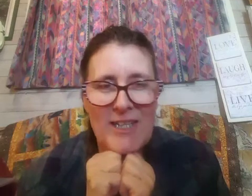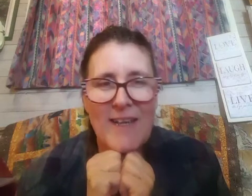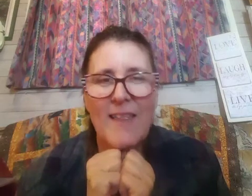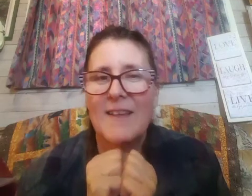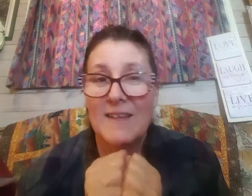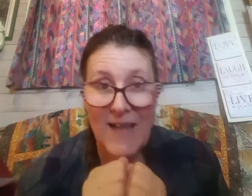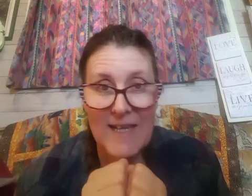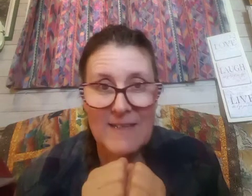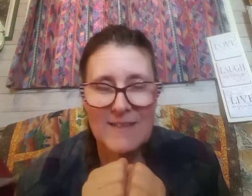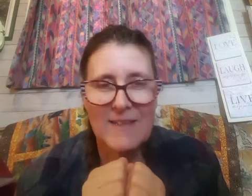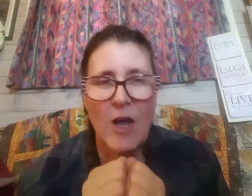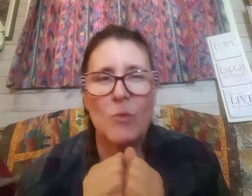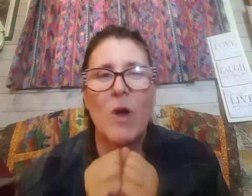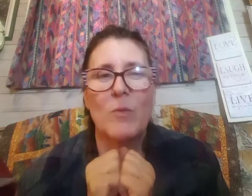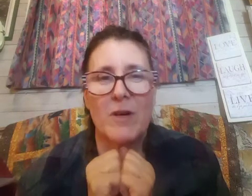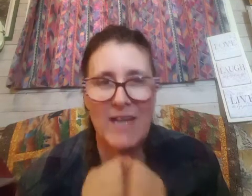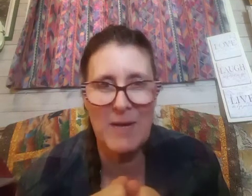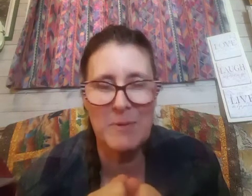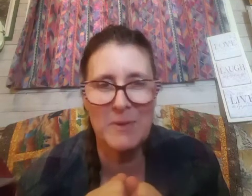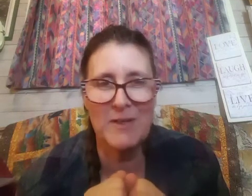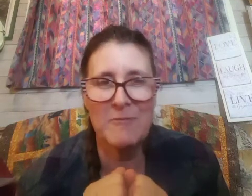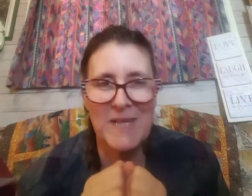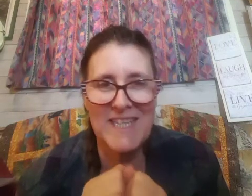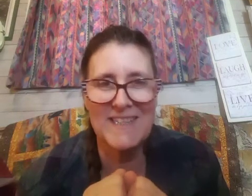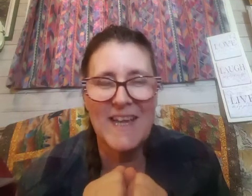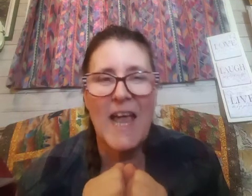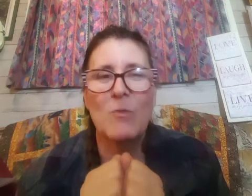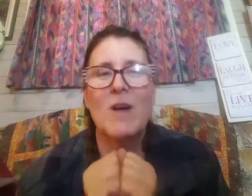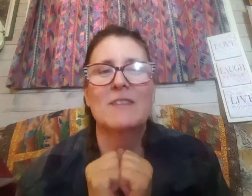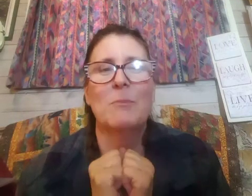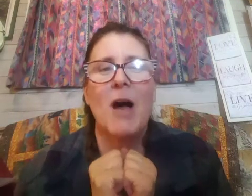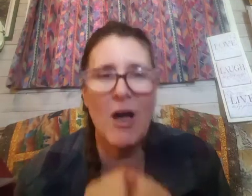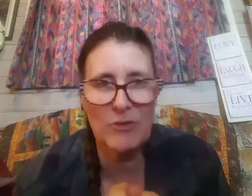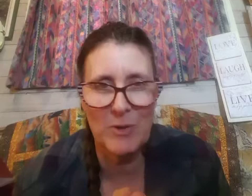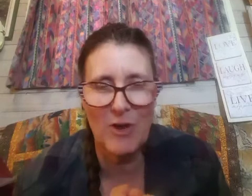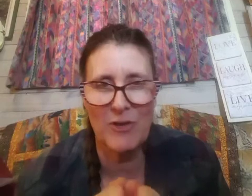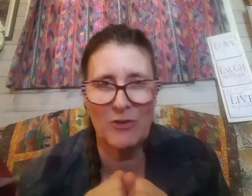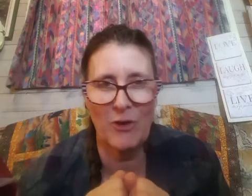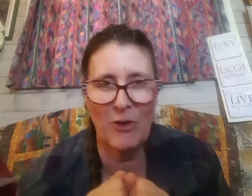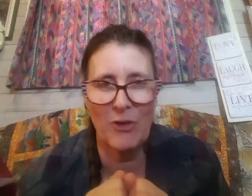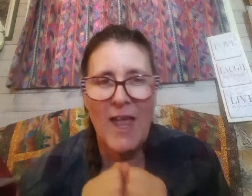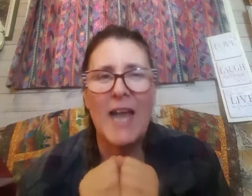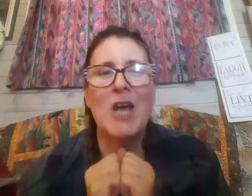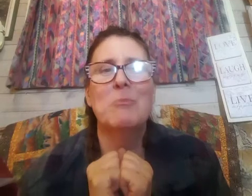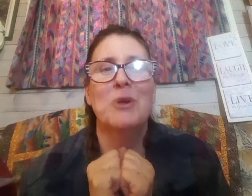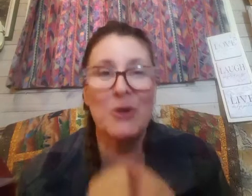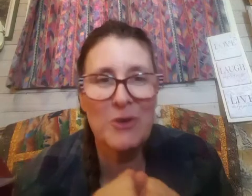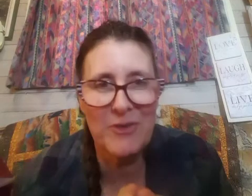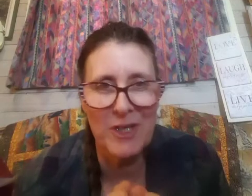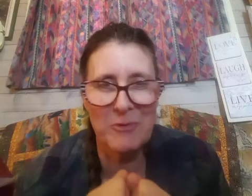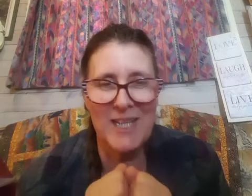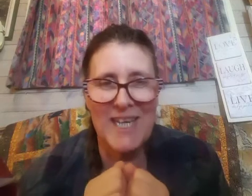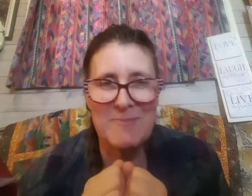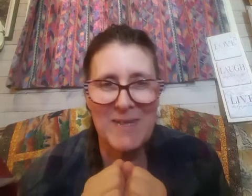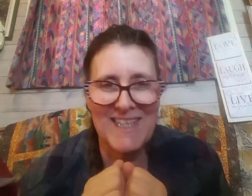the light on what we're capable of being and what is possible on this earth and how beautiful it really can be